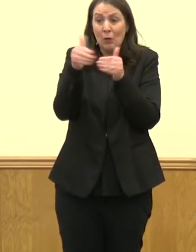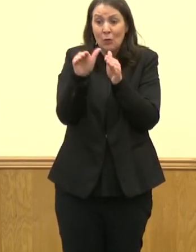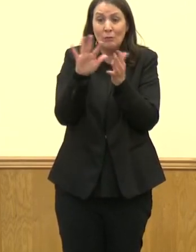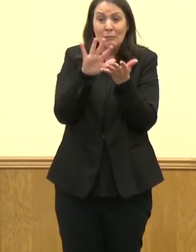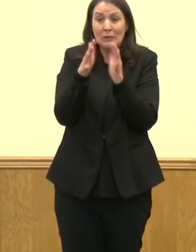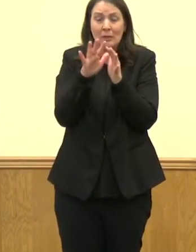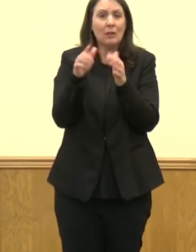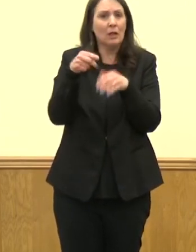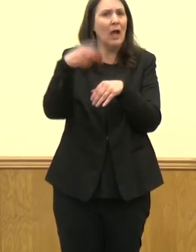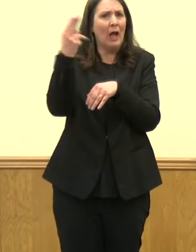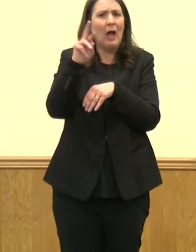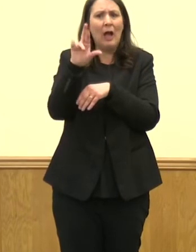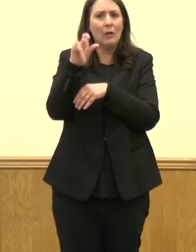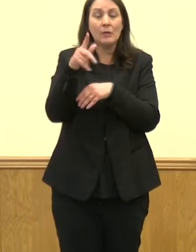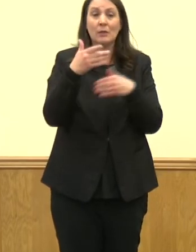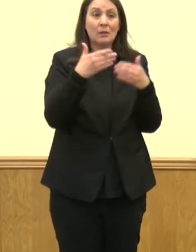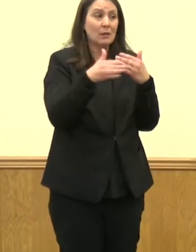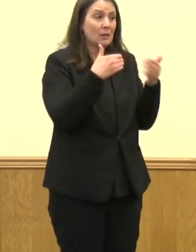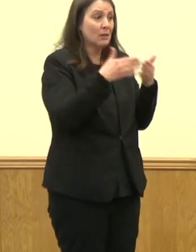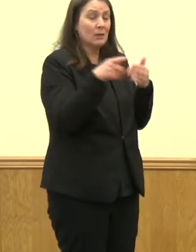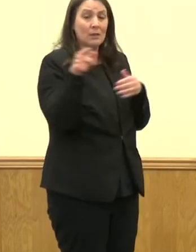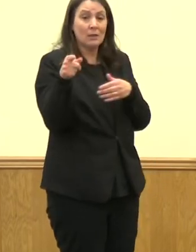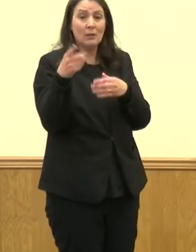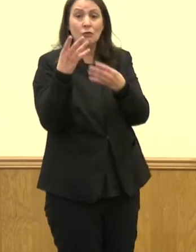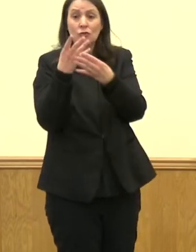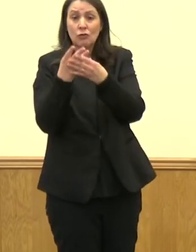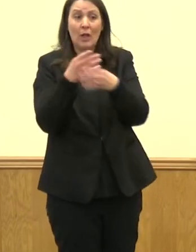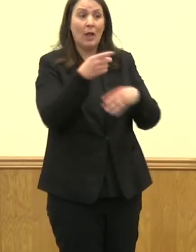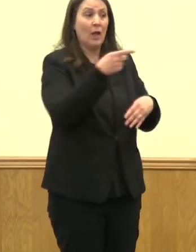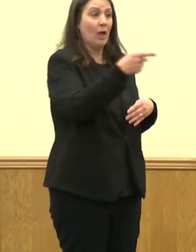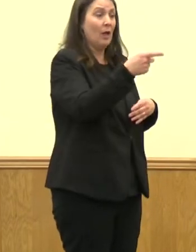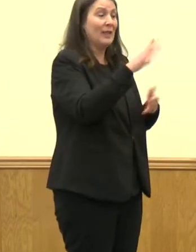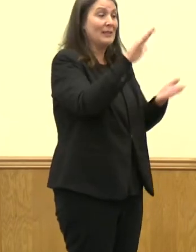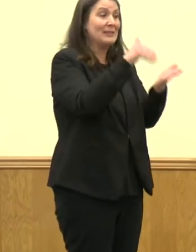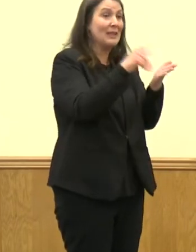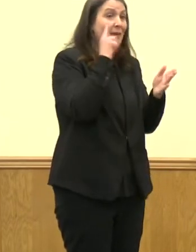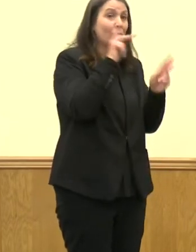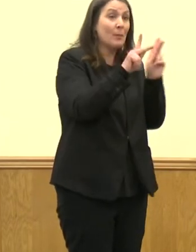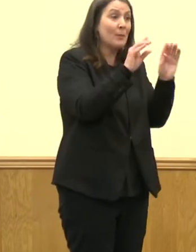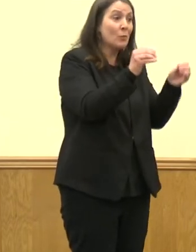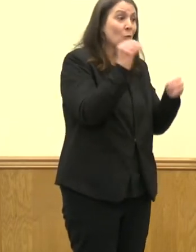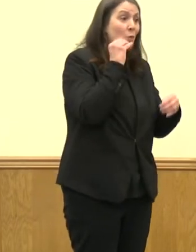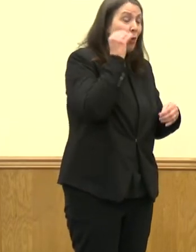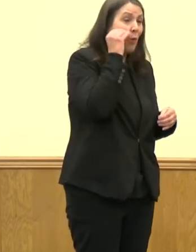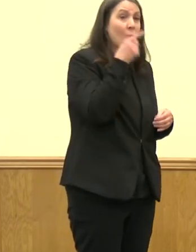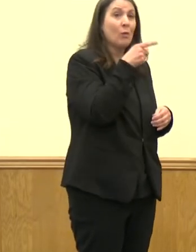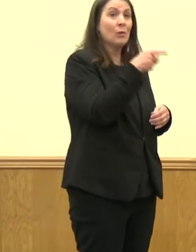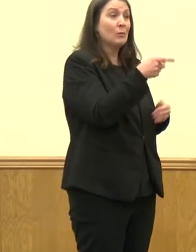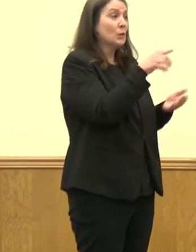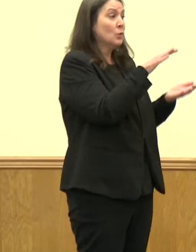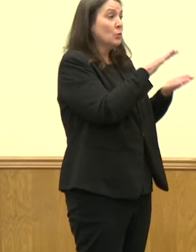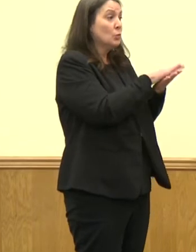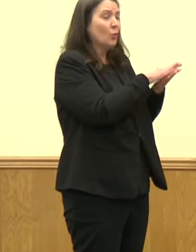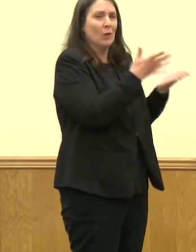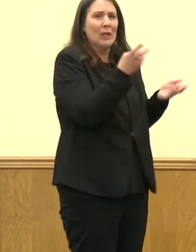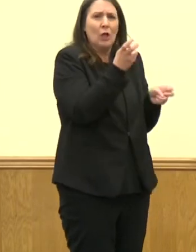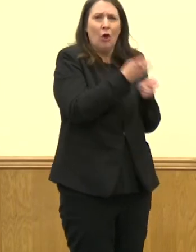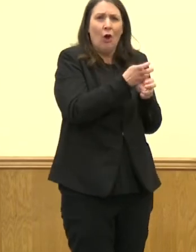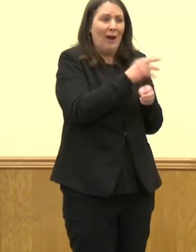it's a jail, a homeless shelter, or even a nursing home. So vaccinations in congregate settings are going to be the most important thing you can do.